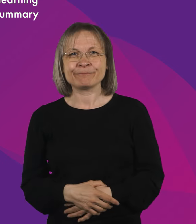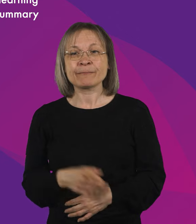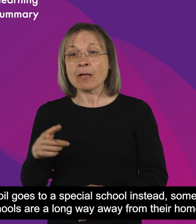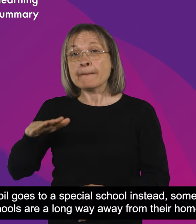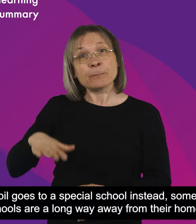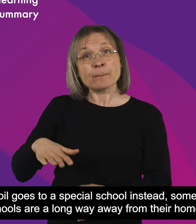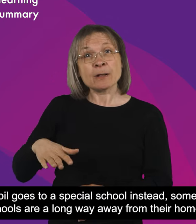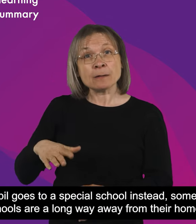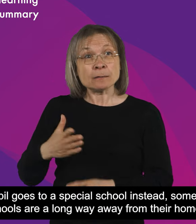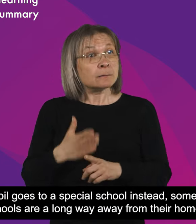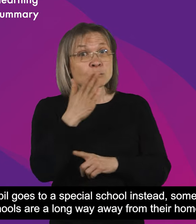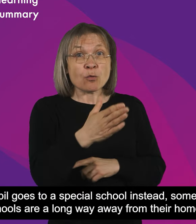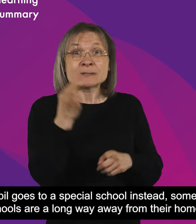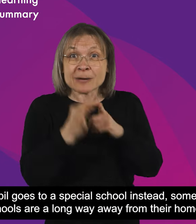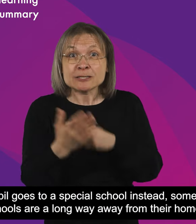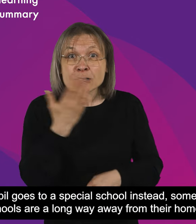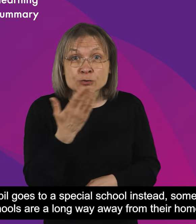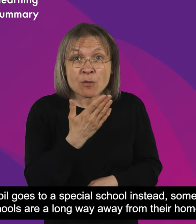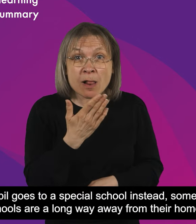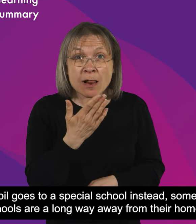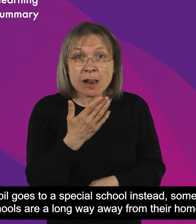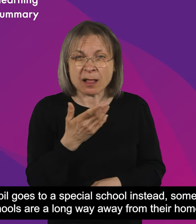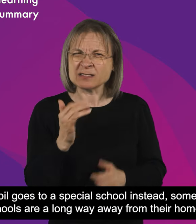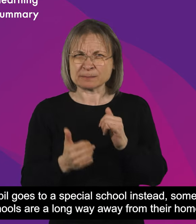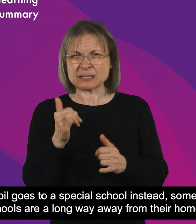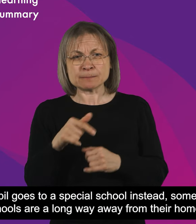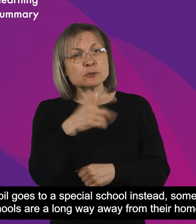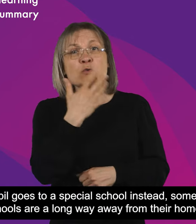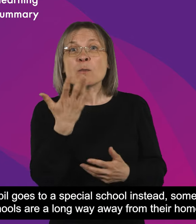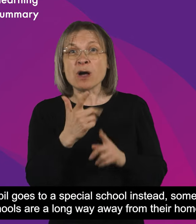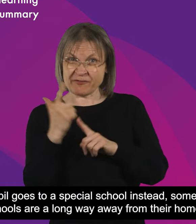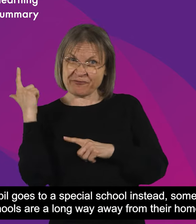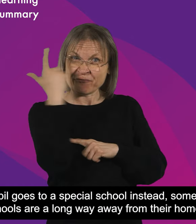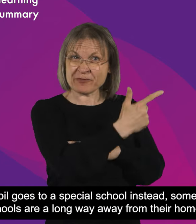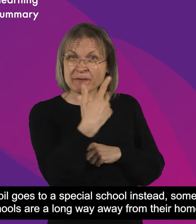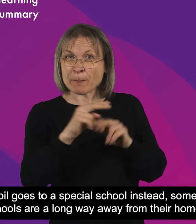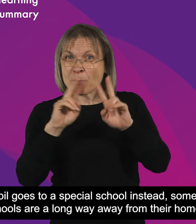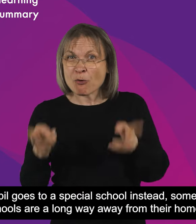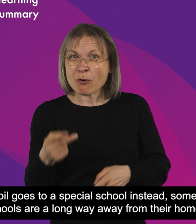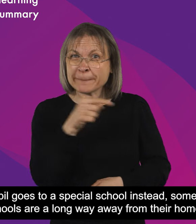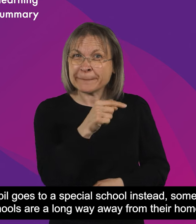Where a pupil goes to a special school instead, sometimes these schools are a long way away from their homes.